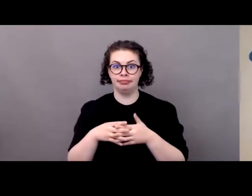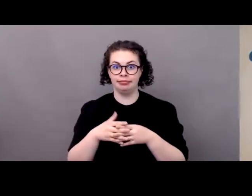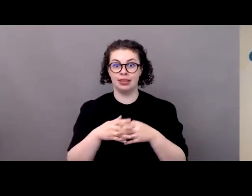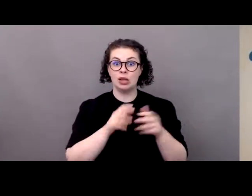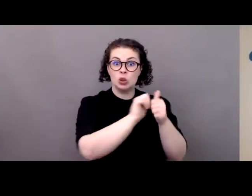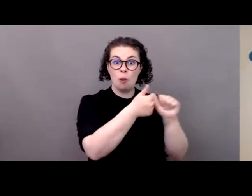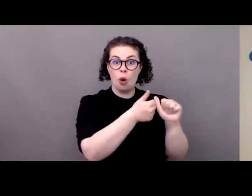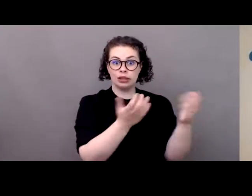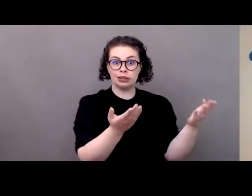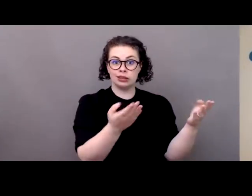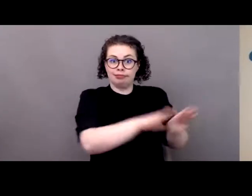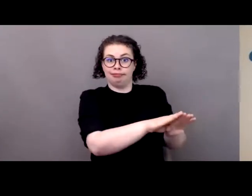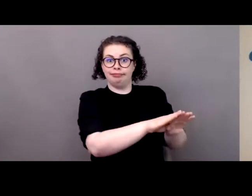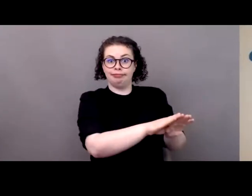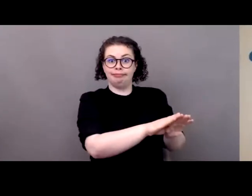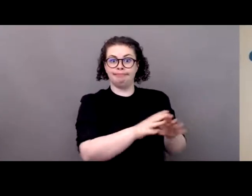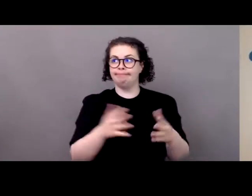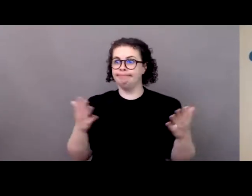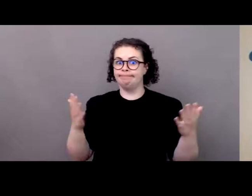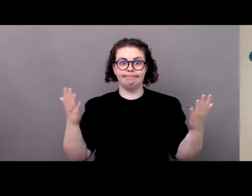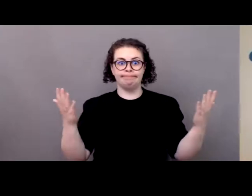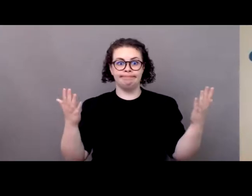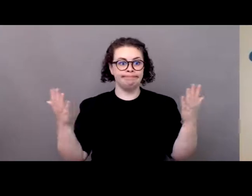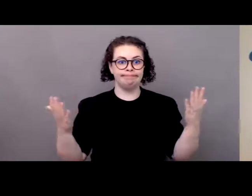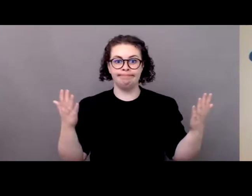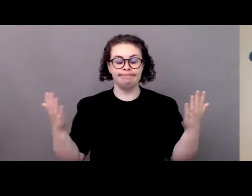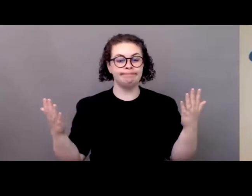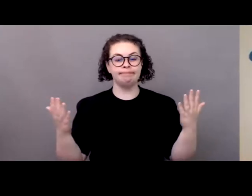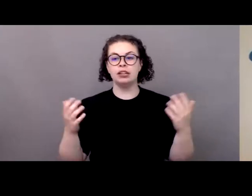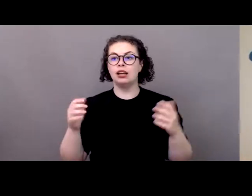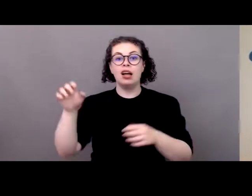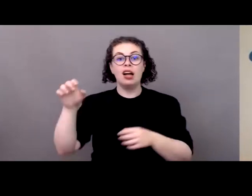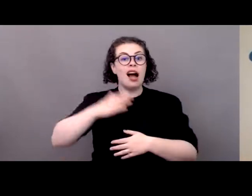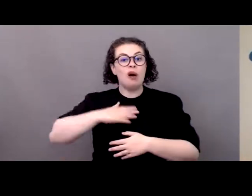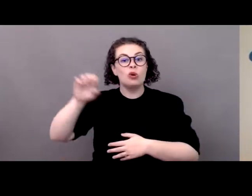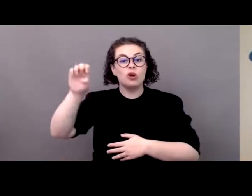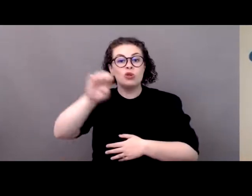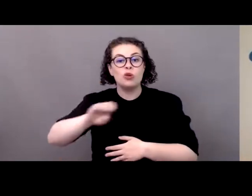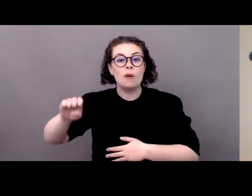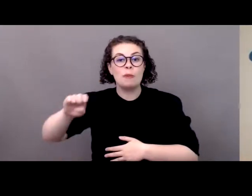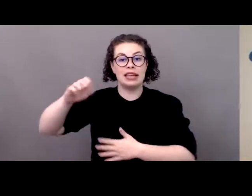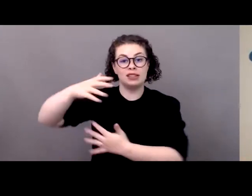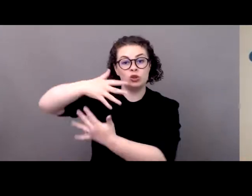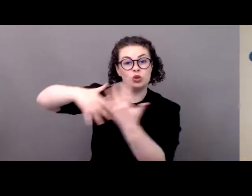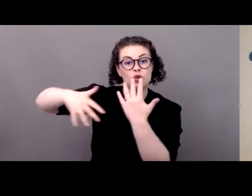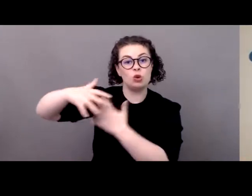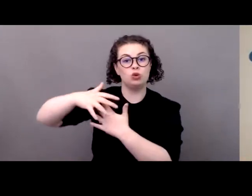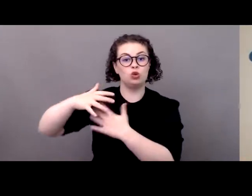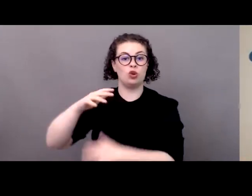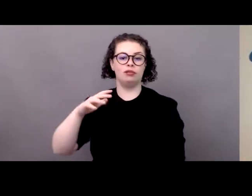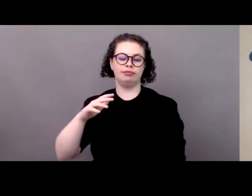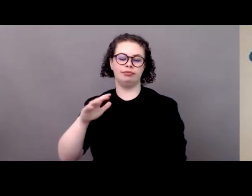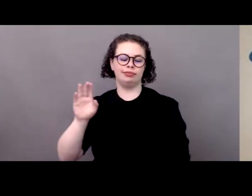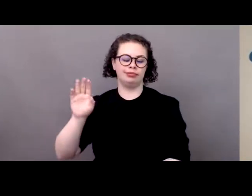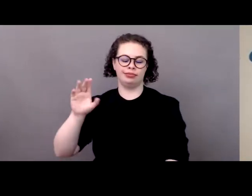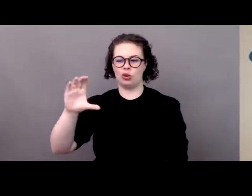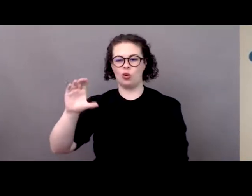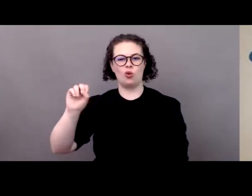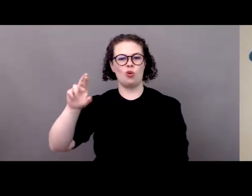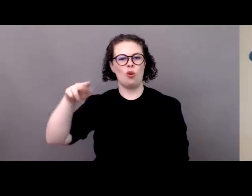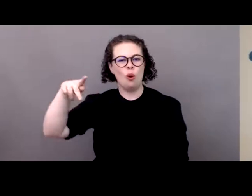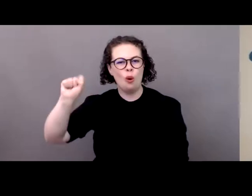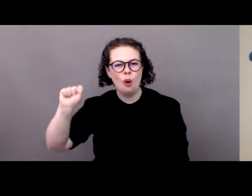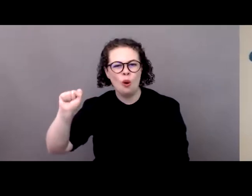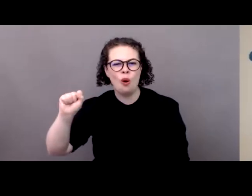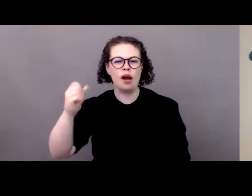erasmus plus european solidarity corps european social fund plus and eu for health and most importantly the the program where i